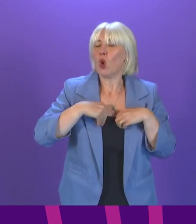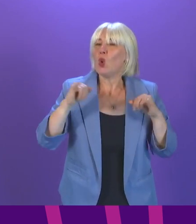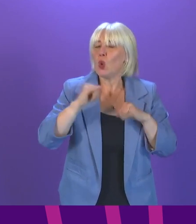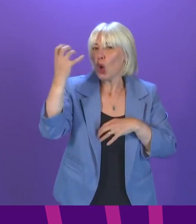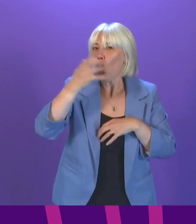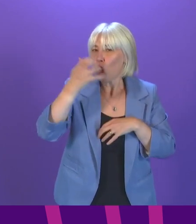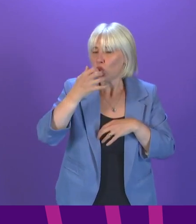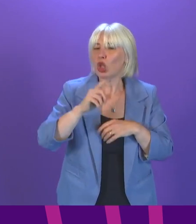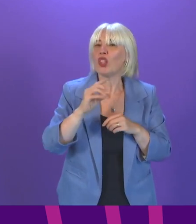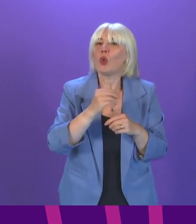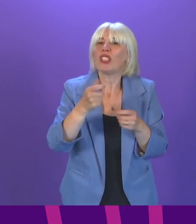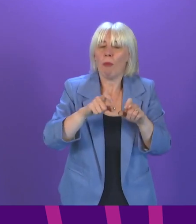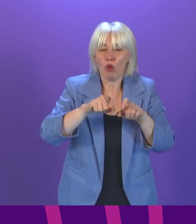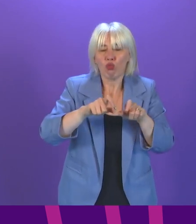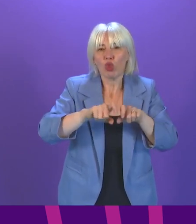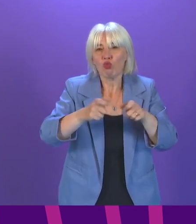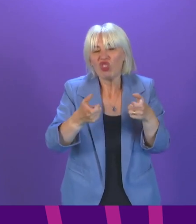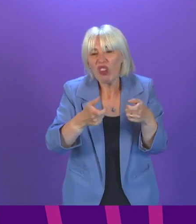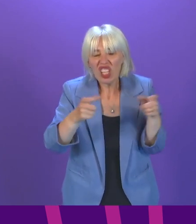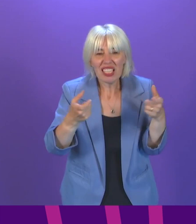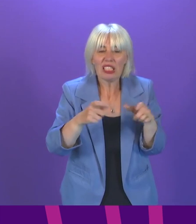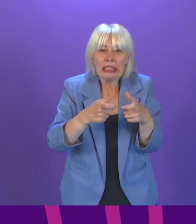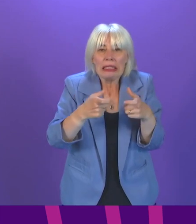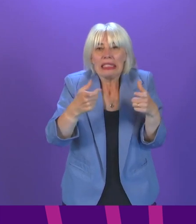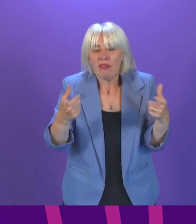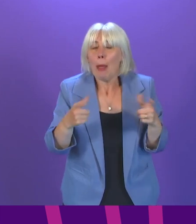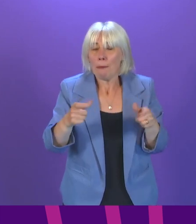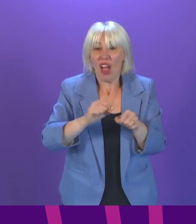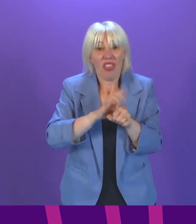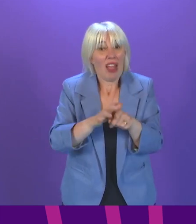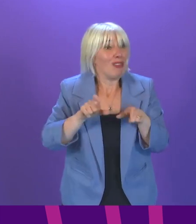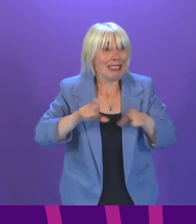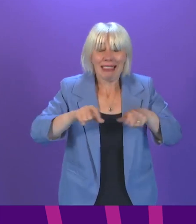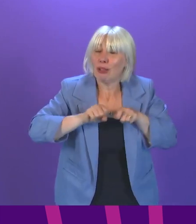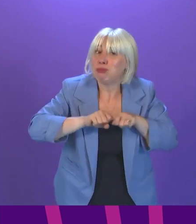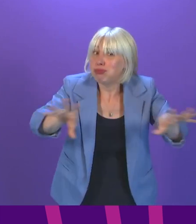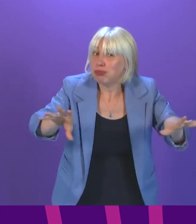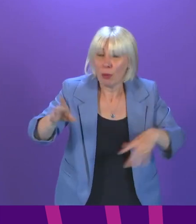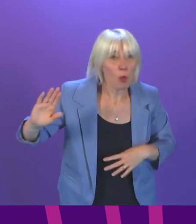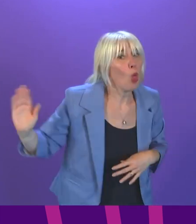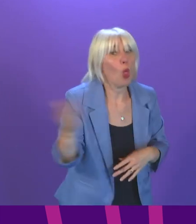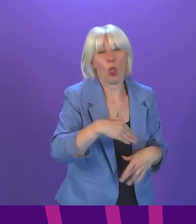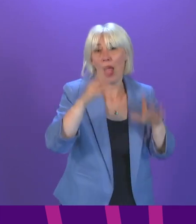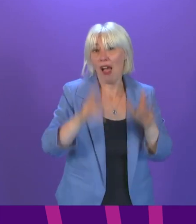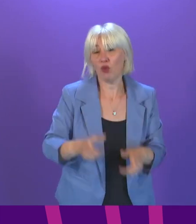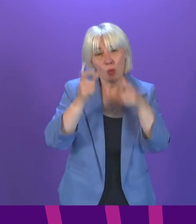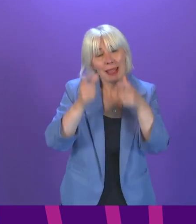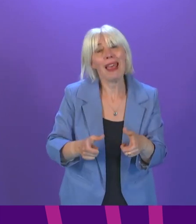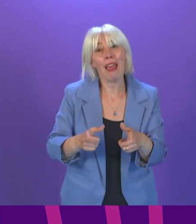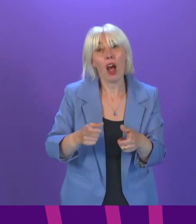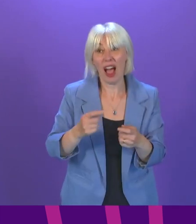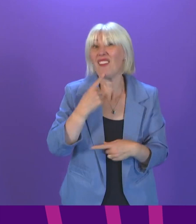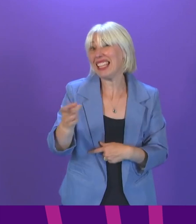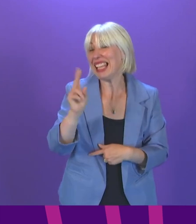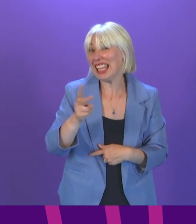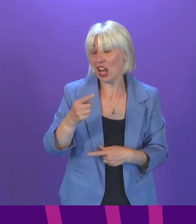most restrictions have been lifted, the virus is circulating and we all need to continue to take care, as I've been setting out again today, and think about